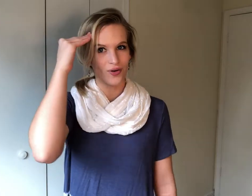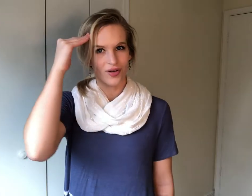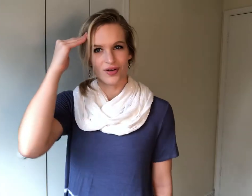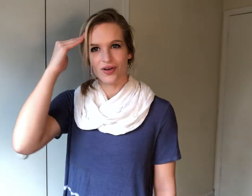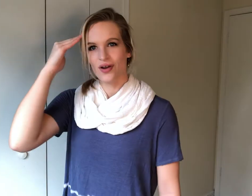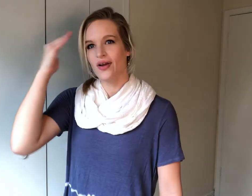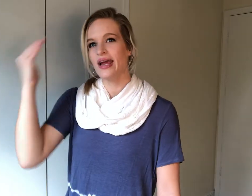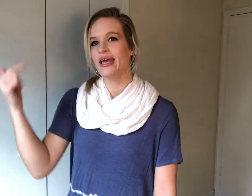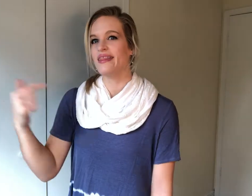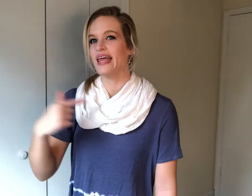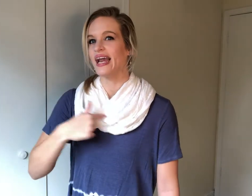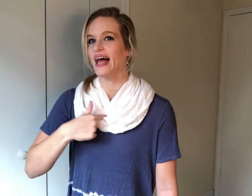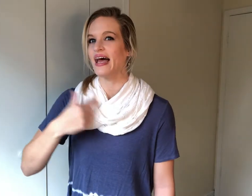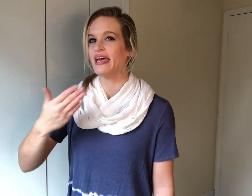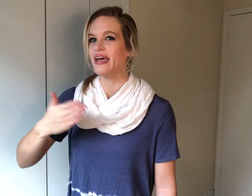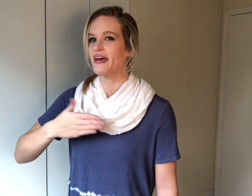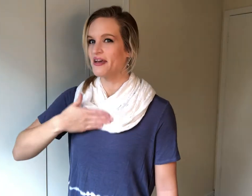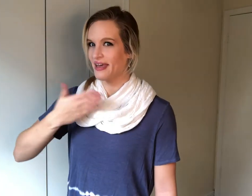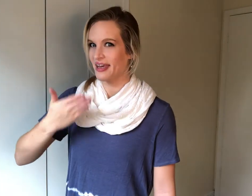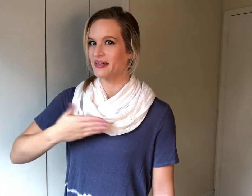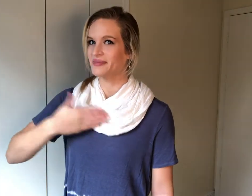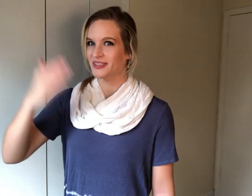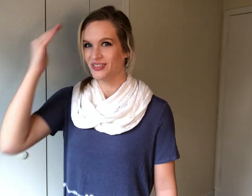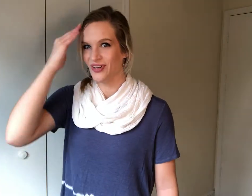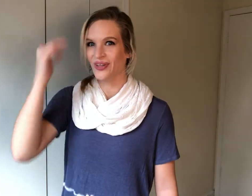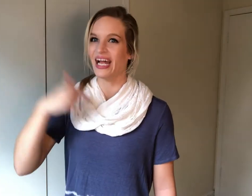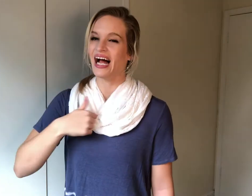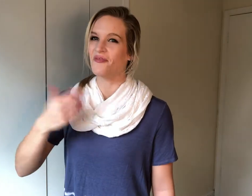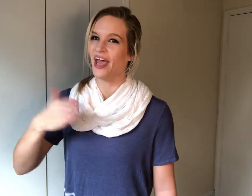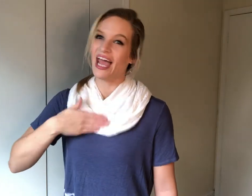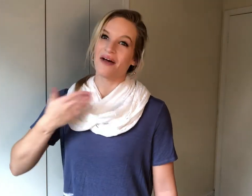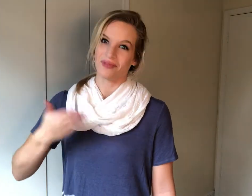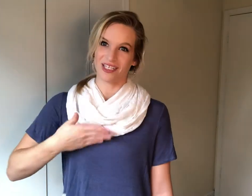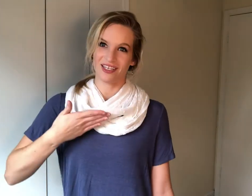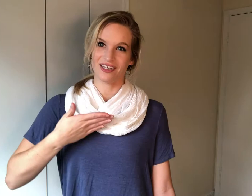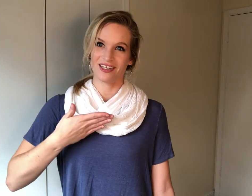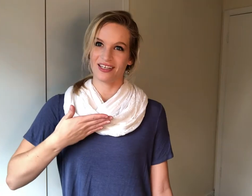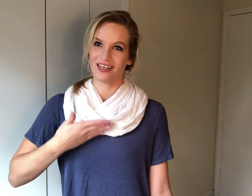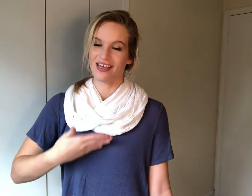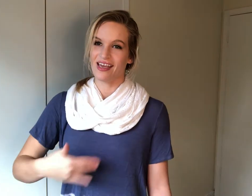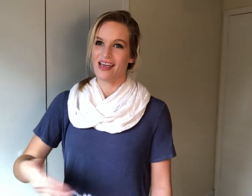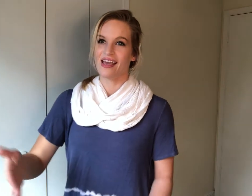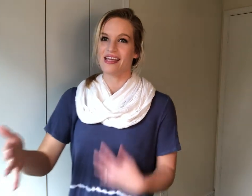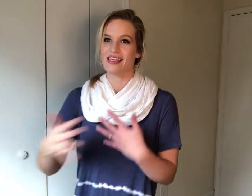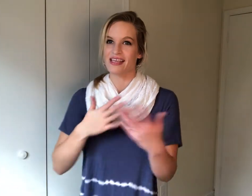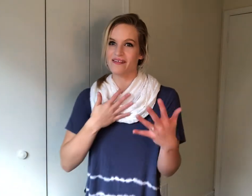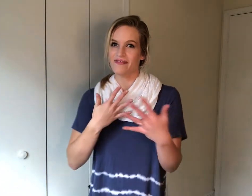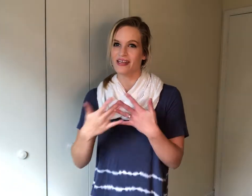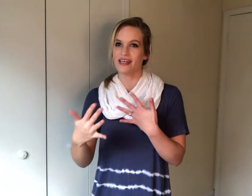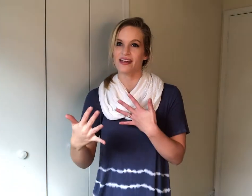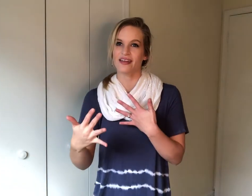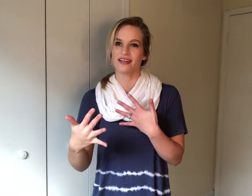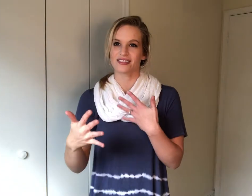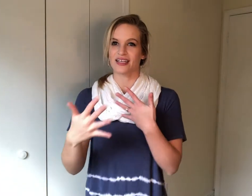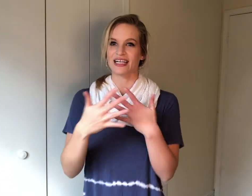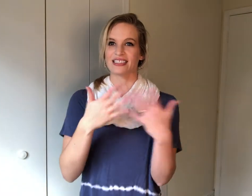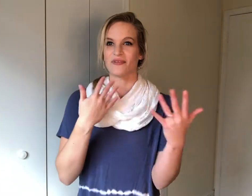that I am so know that I'm happy even I signed